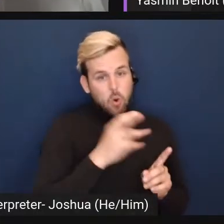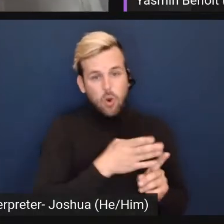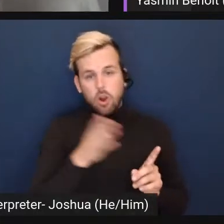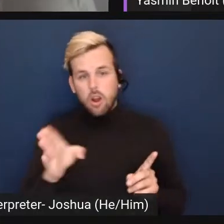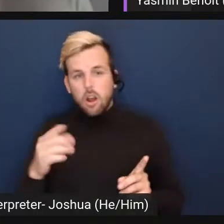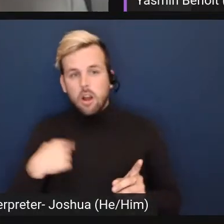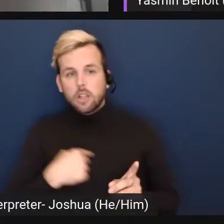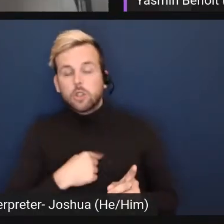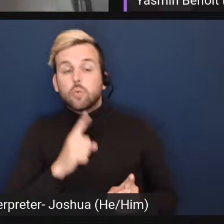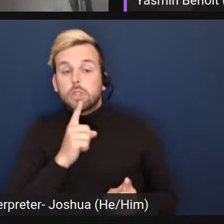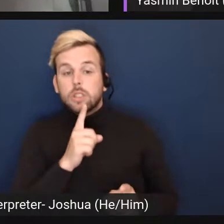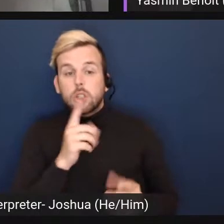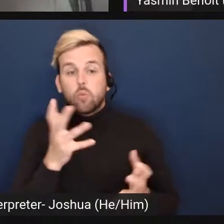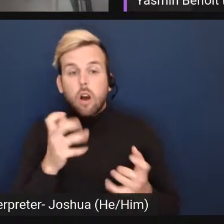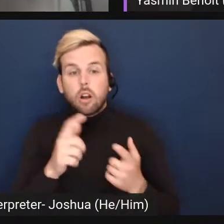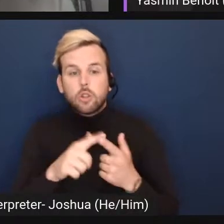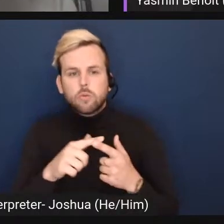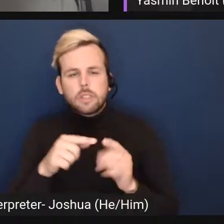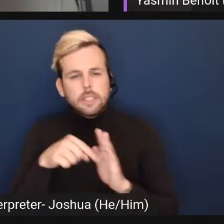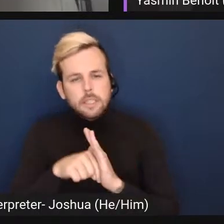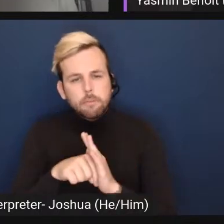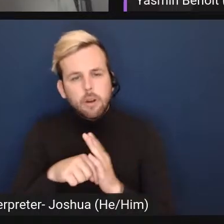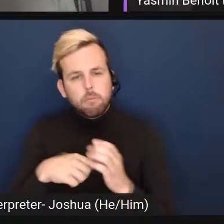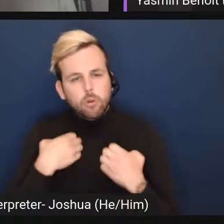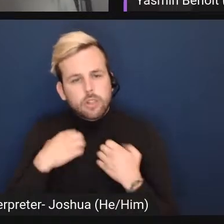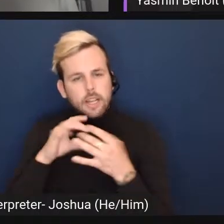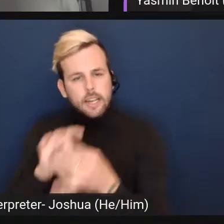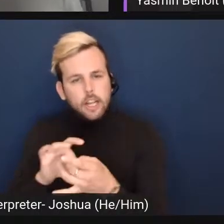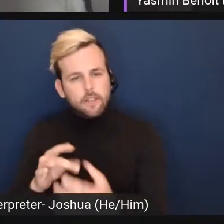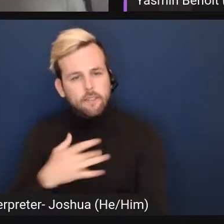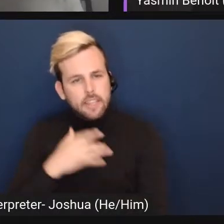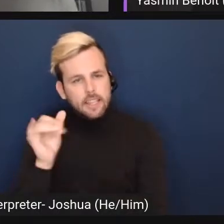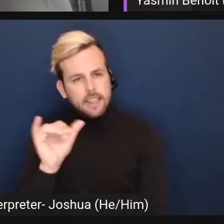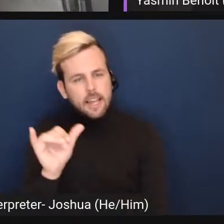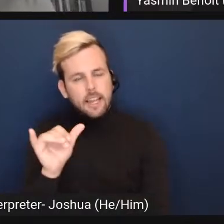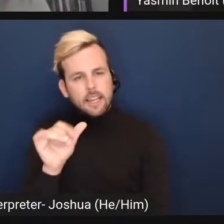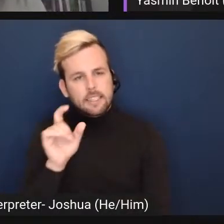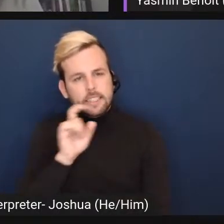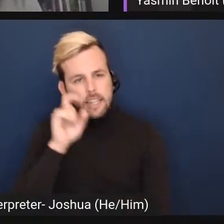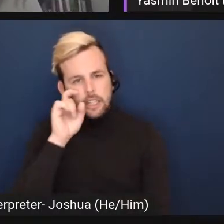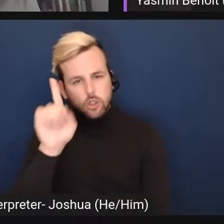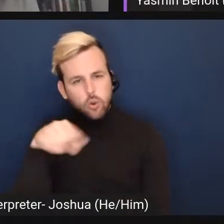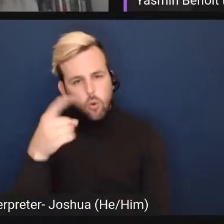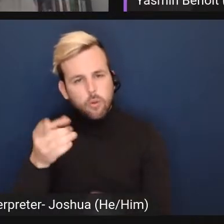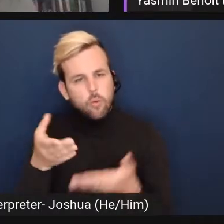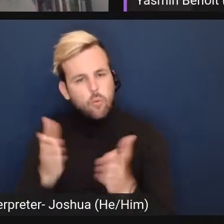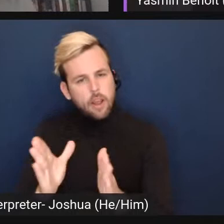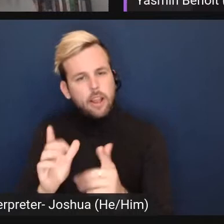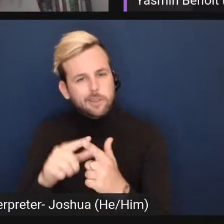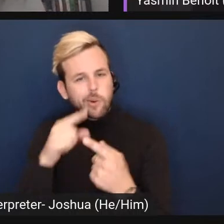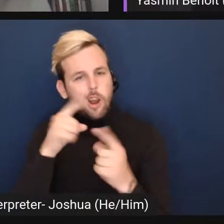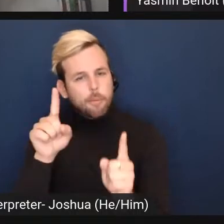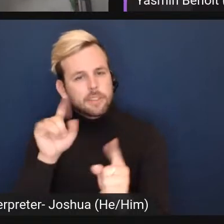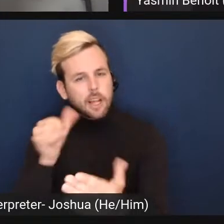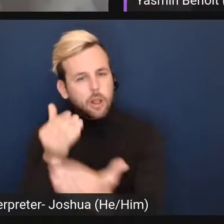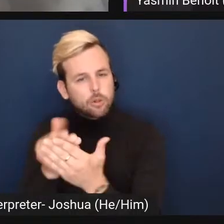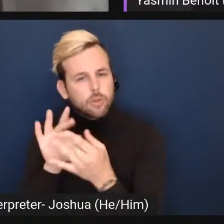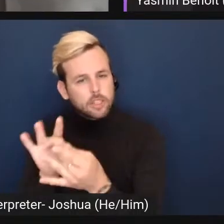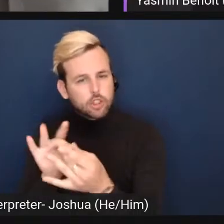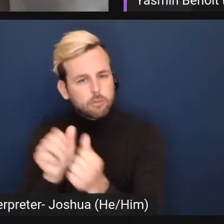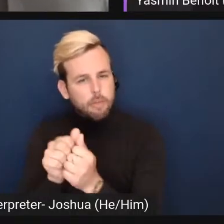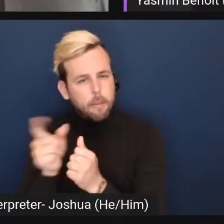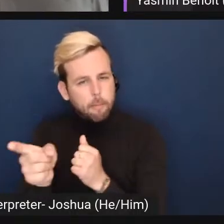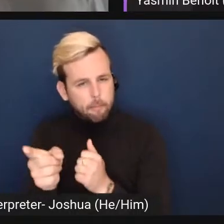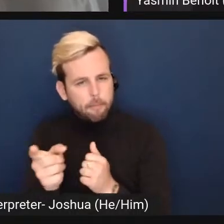really wanting a deep emotional connection with someone and feeling like sexuality is the only way to accomplish that um